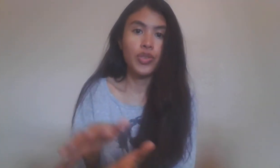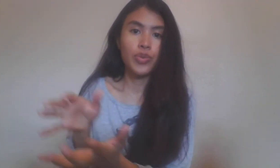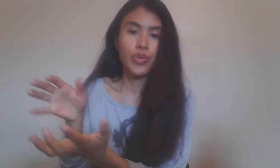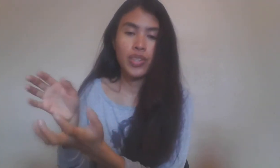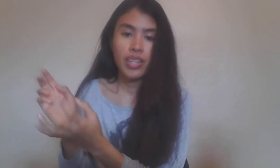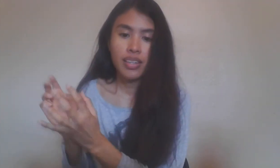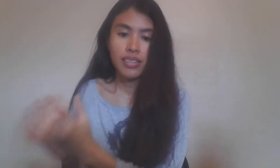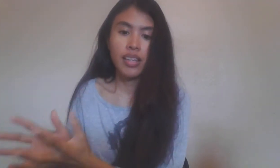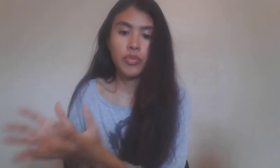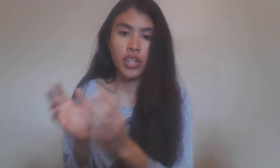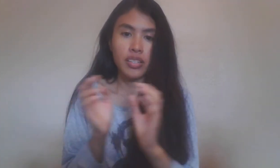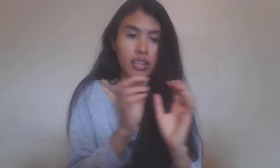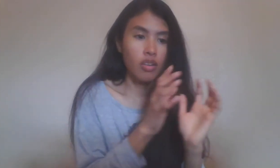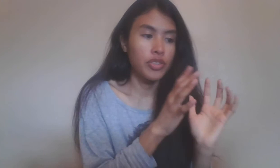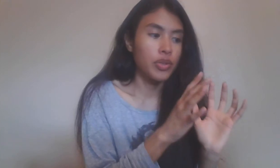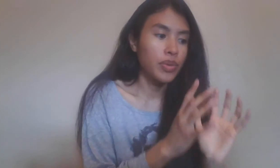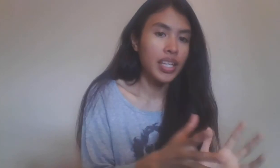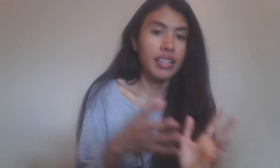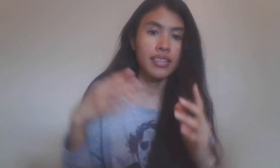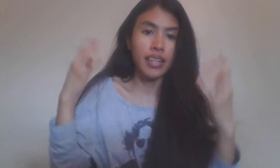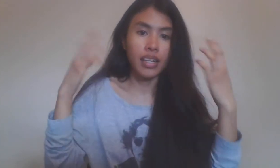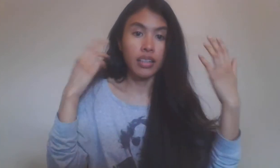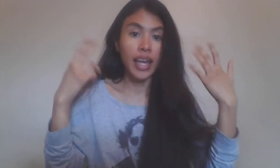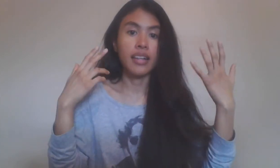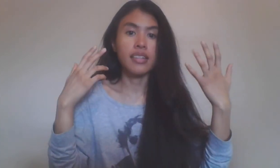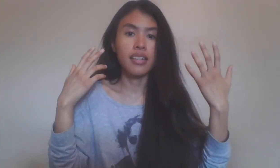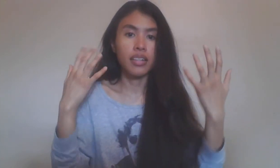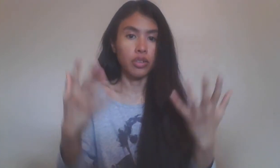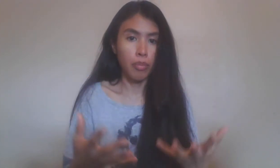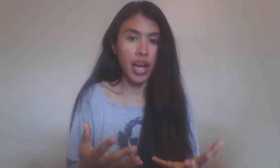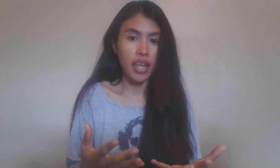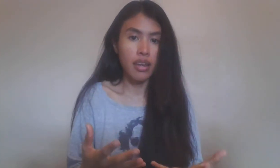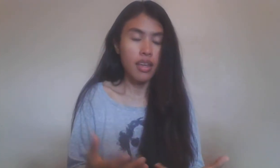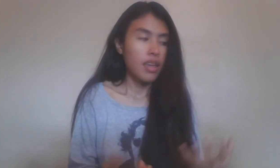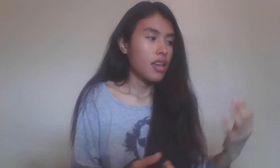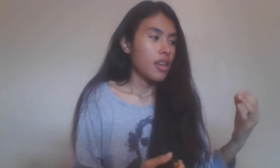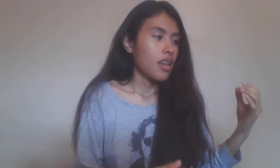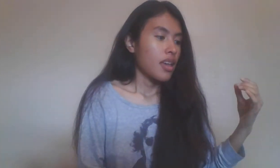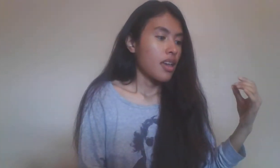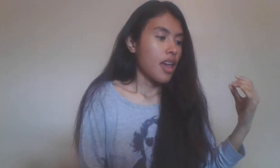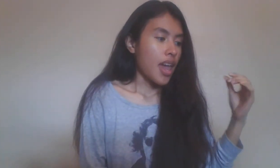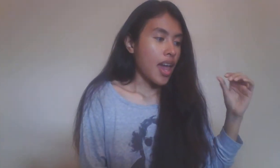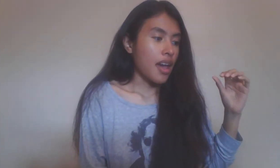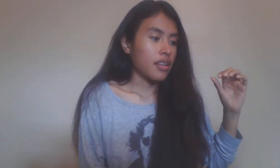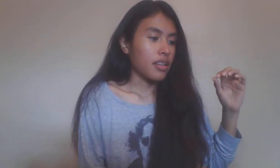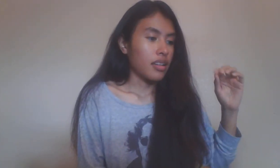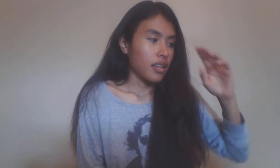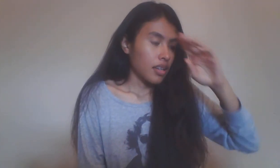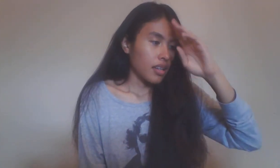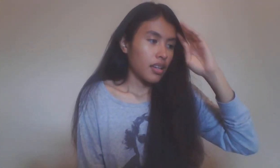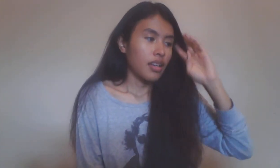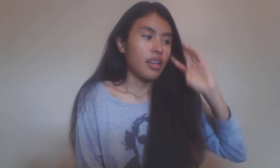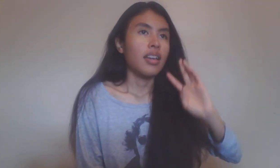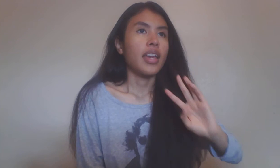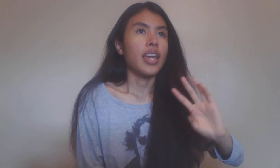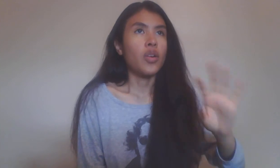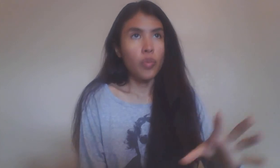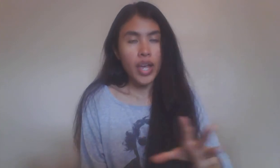subjects and onto things that they collect in their mind. And in a way